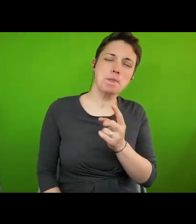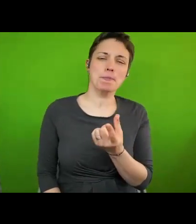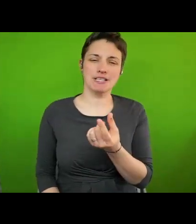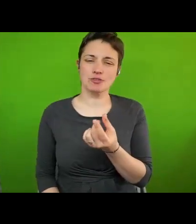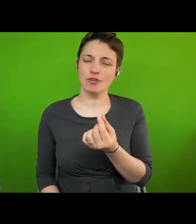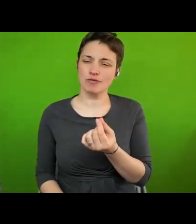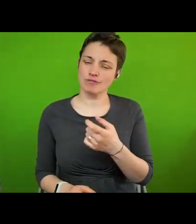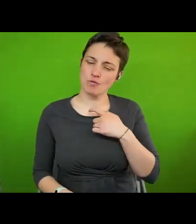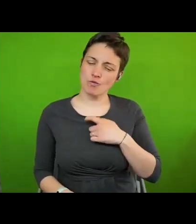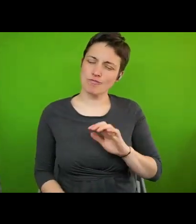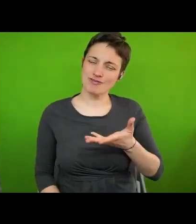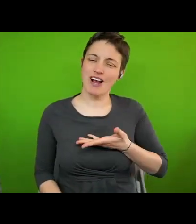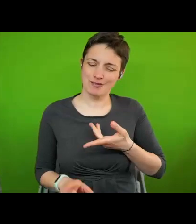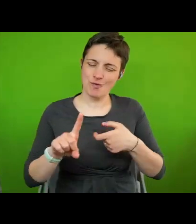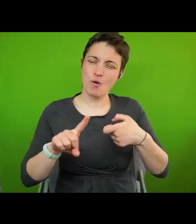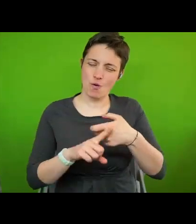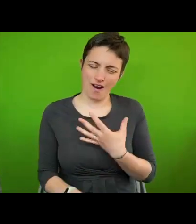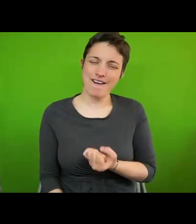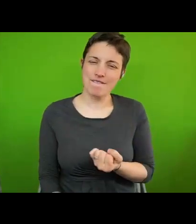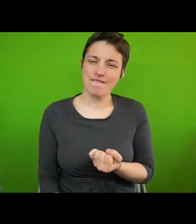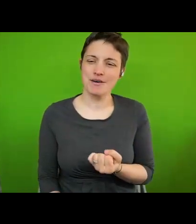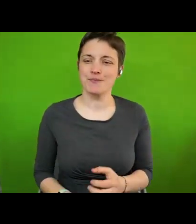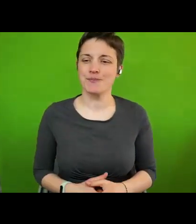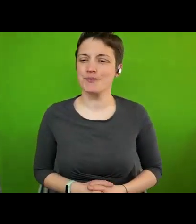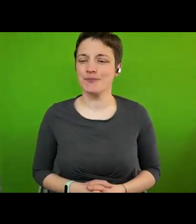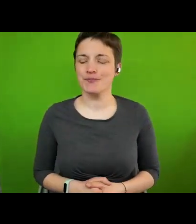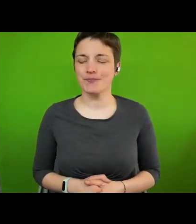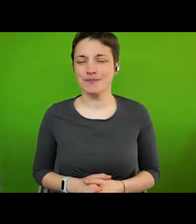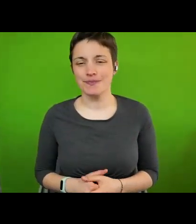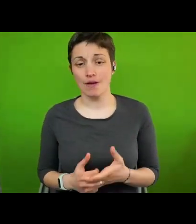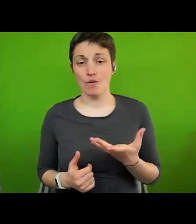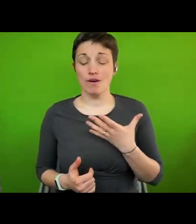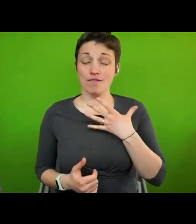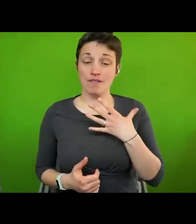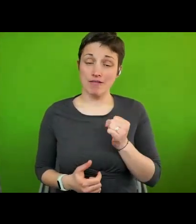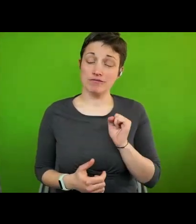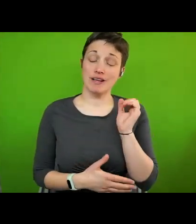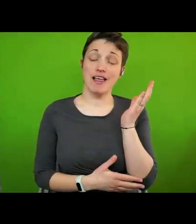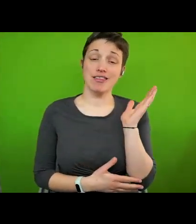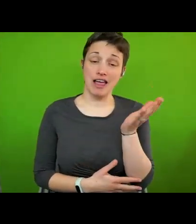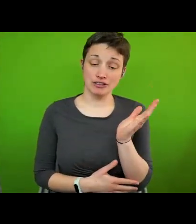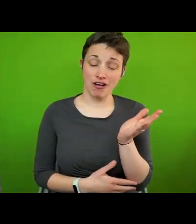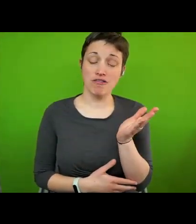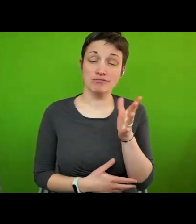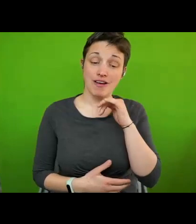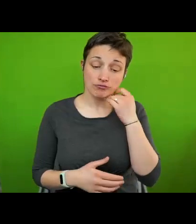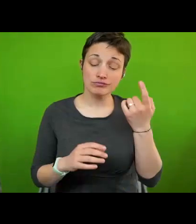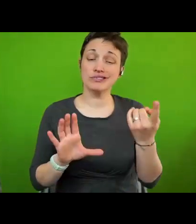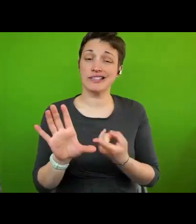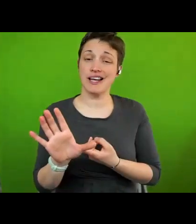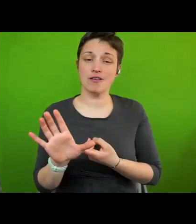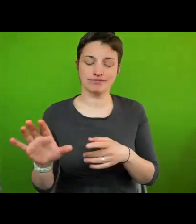within York. We host an annual lecture to coincide with the anniversary of the declaration.